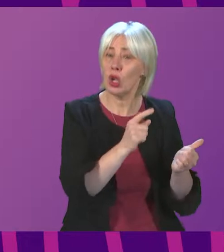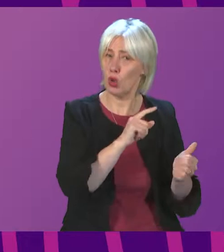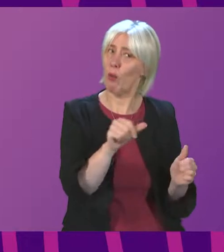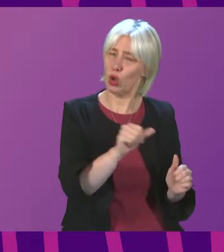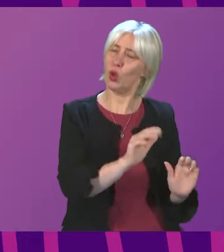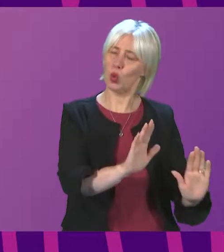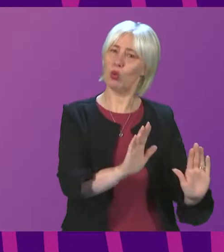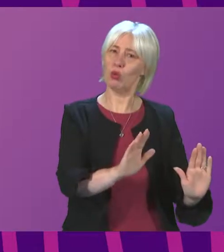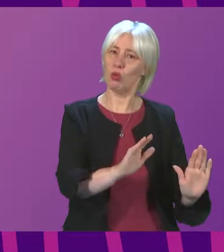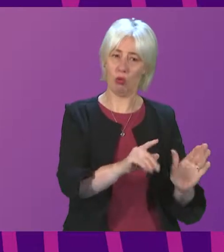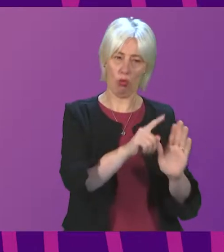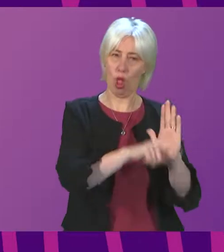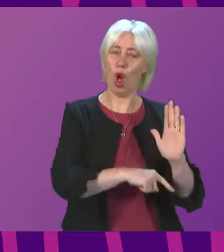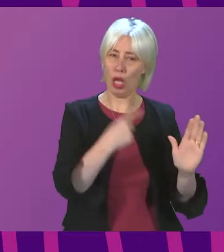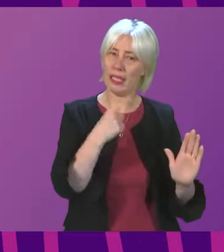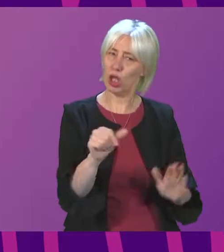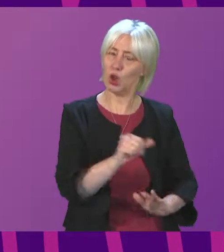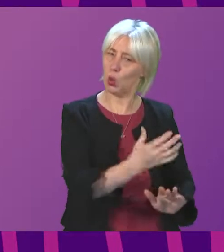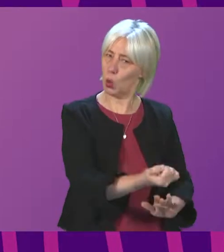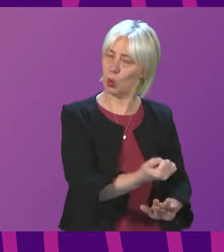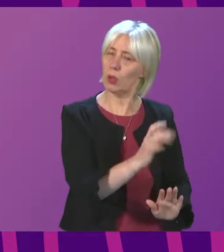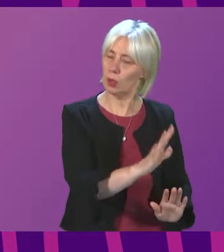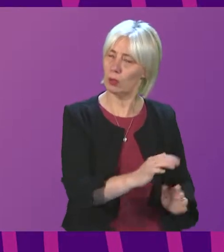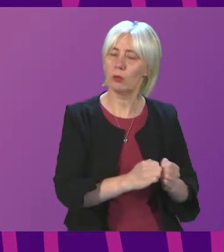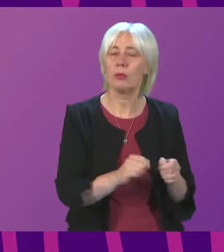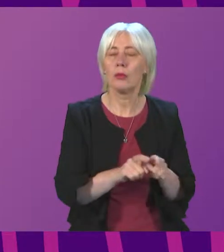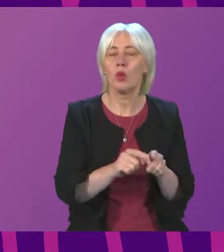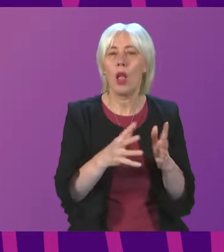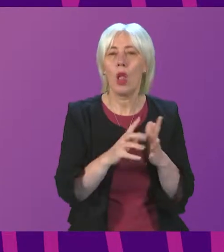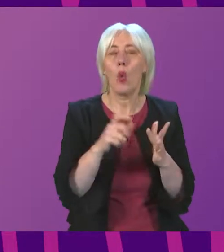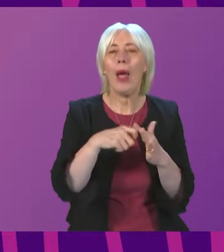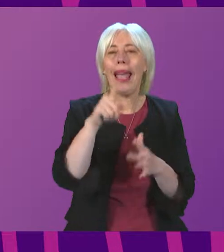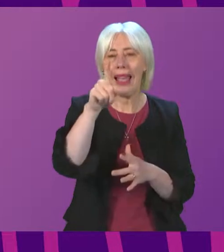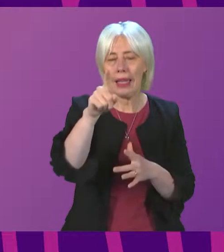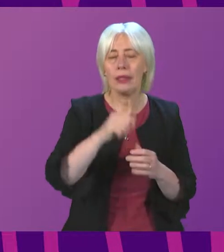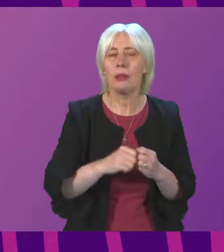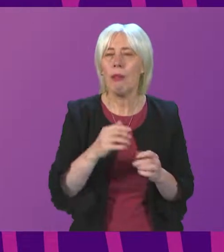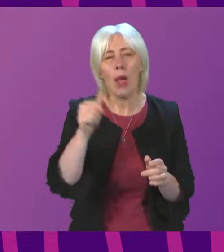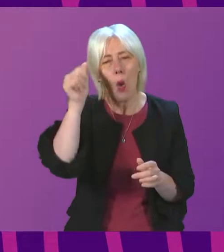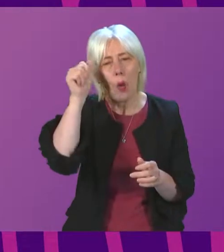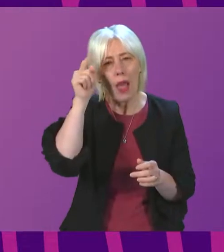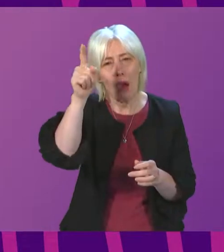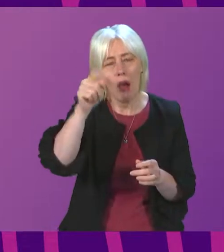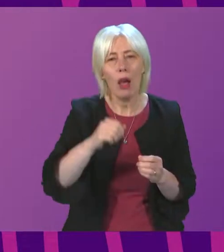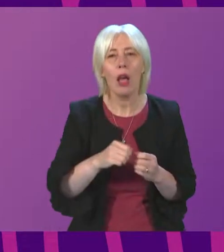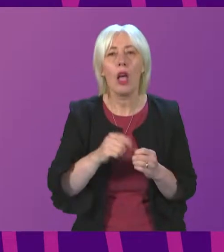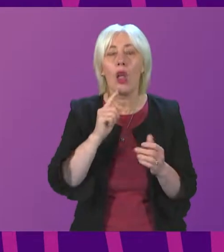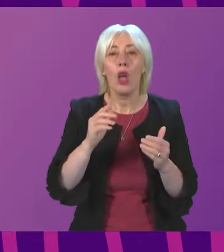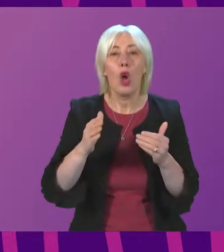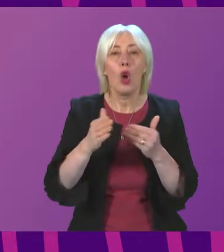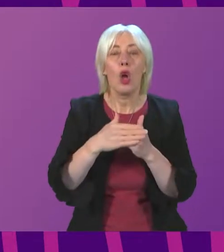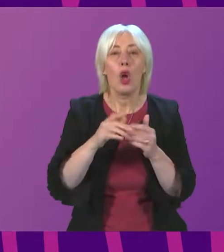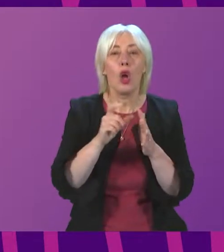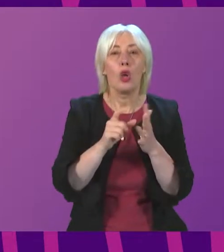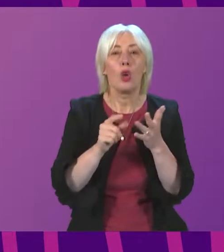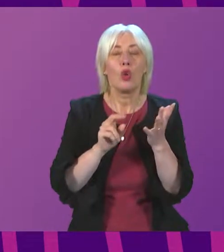of the law. Also with regard to Wick, people will be aware of the closing of Doonray